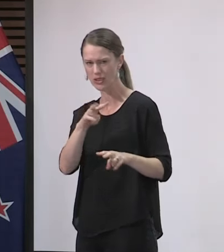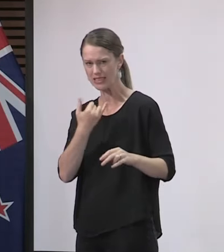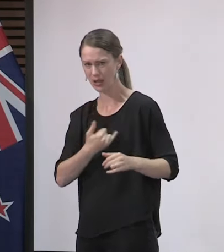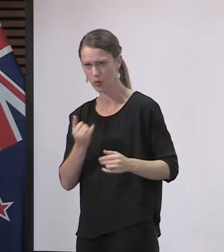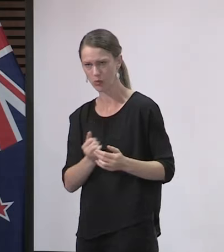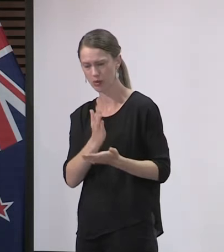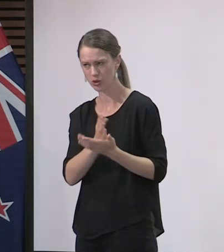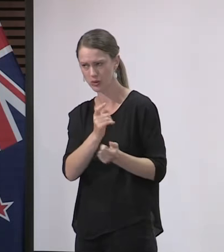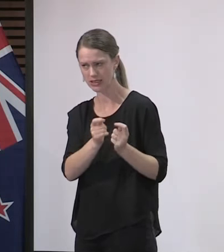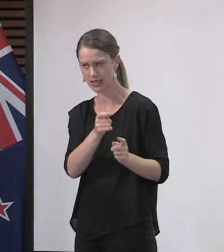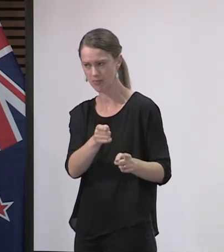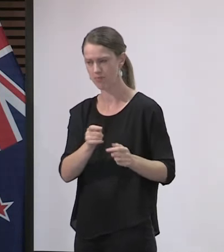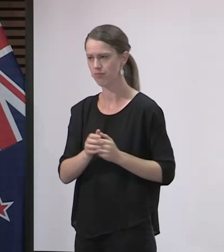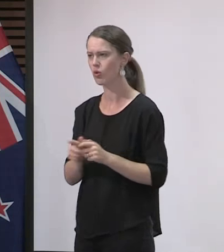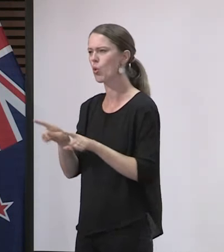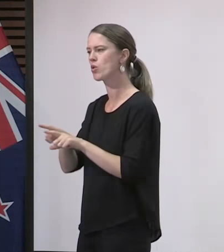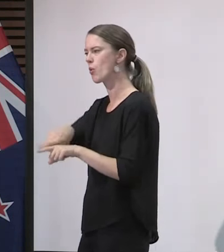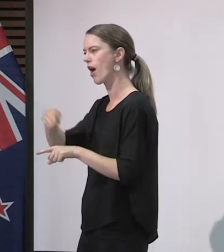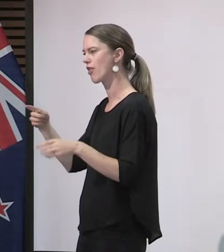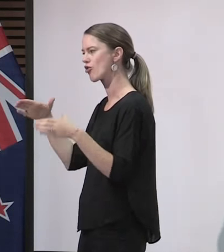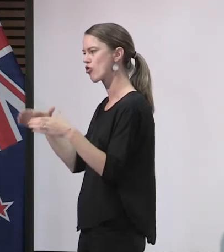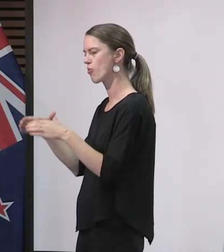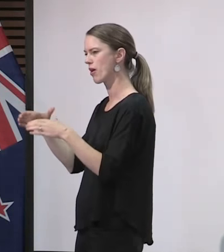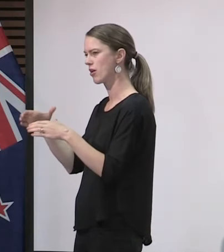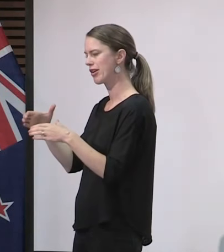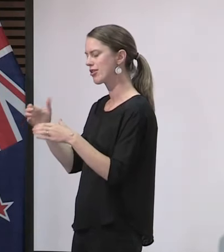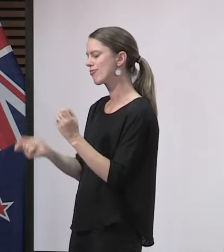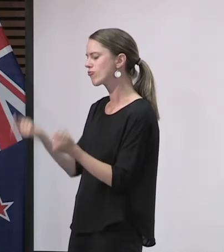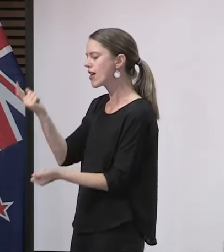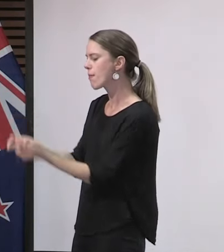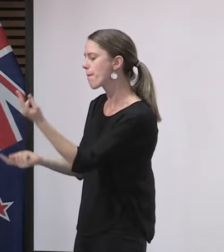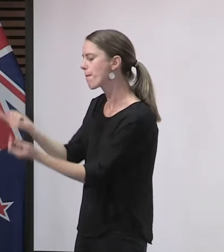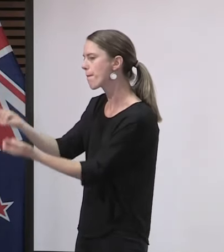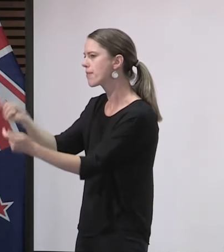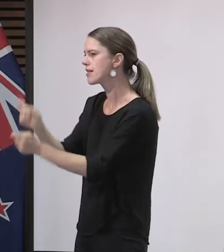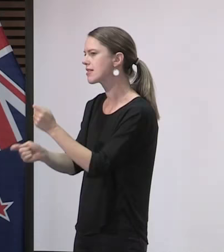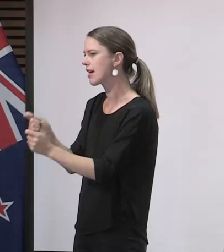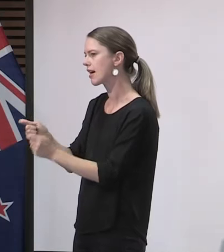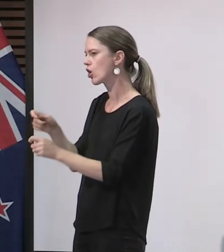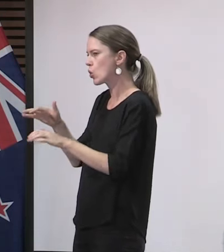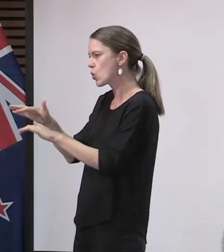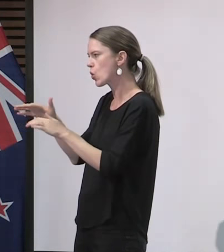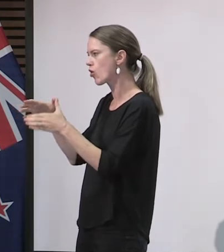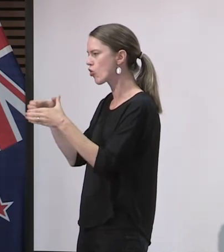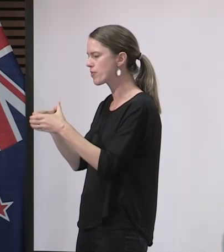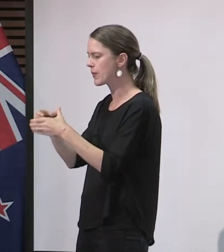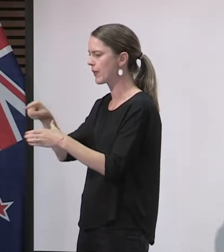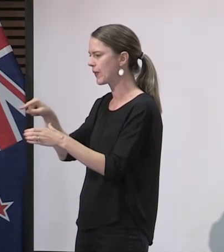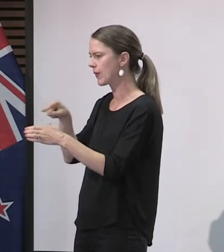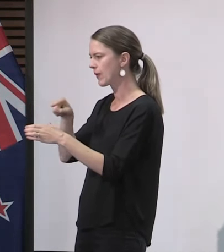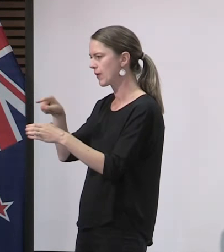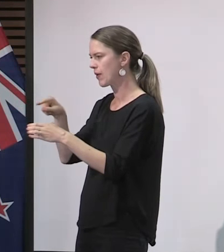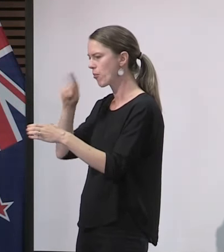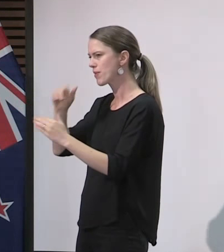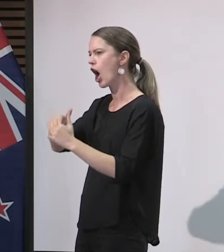symptoms. But alongside that is this other surveillance testing, which will be particularly targeted at groups who might be at